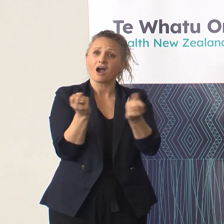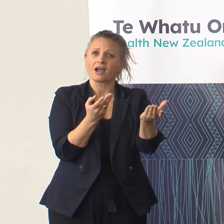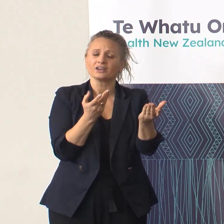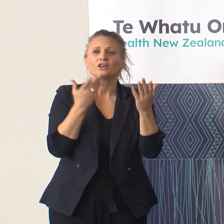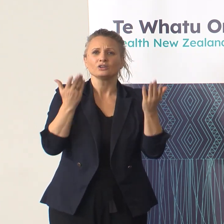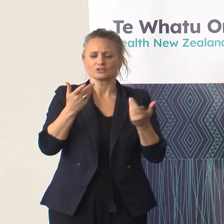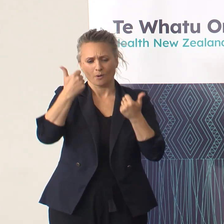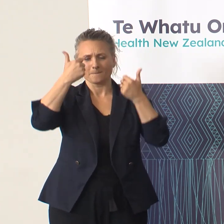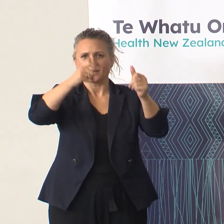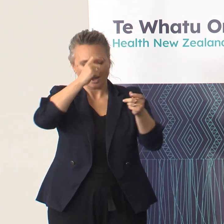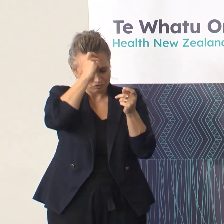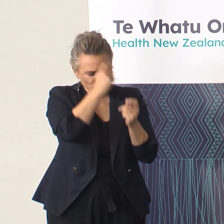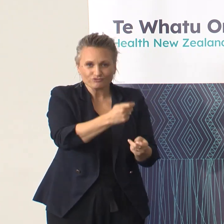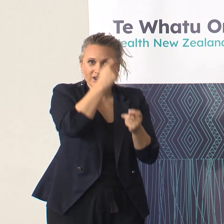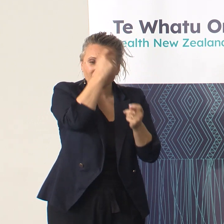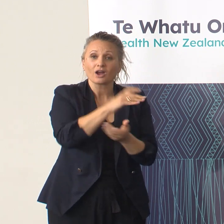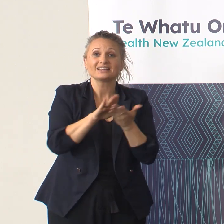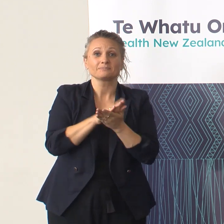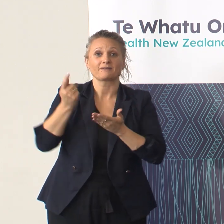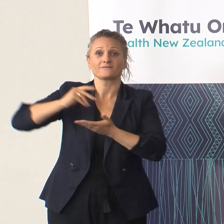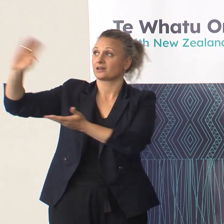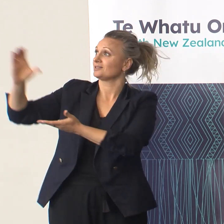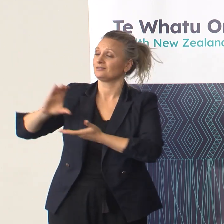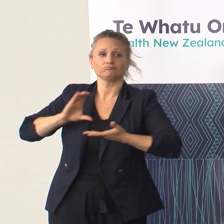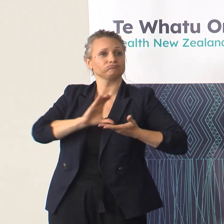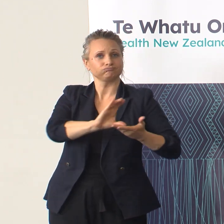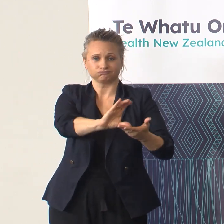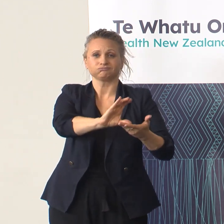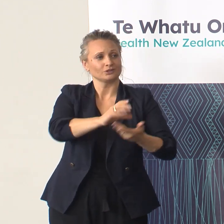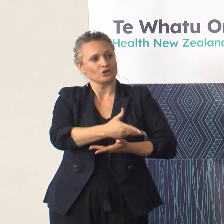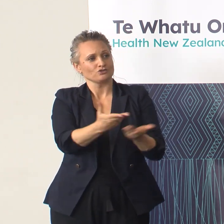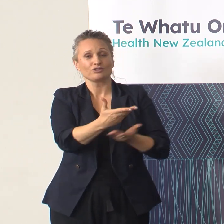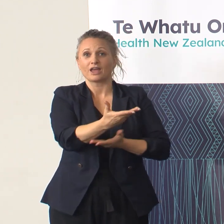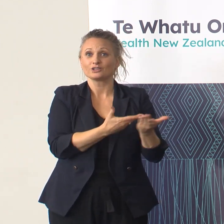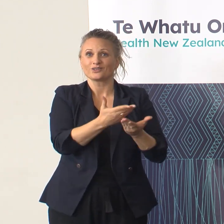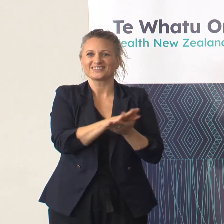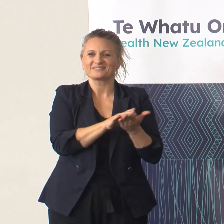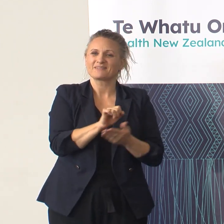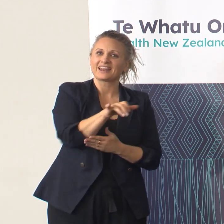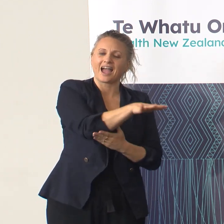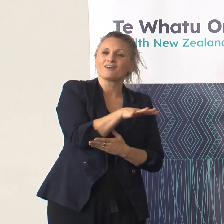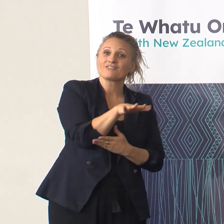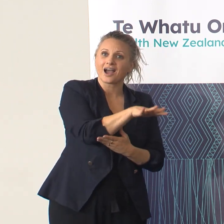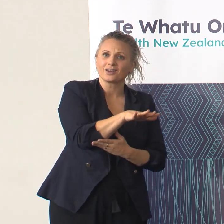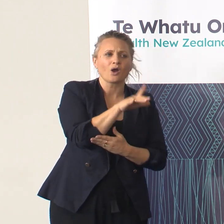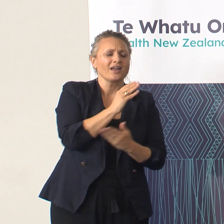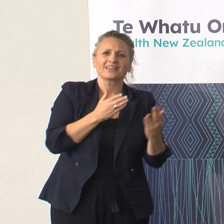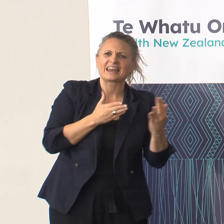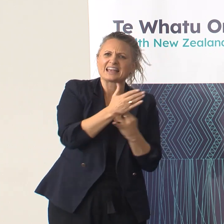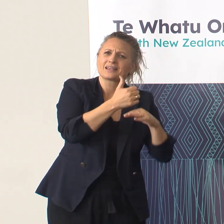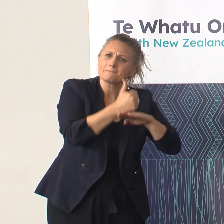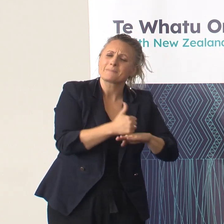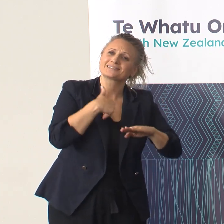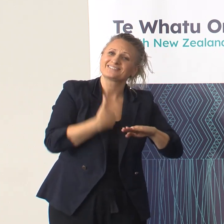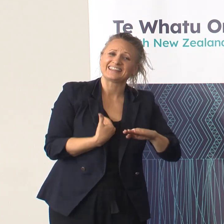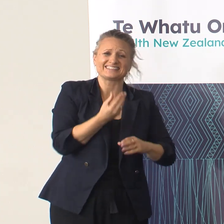available means that communities and our whānau, wherever they may be, are able to access basics such as kai, housing